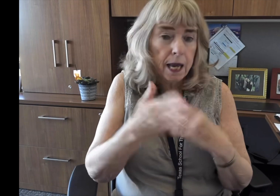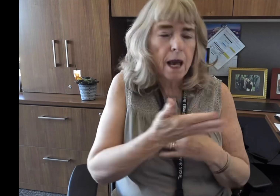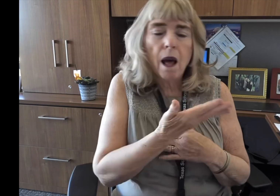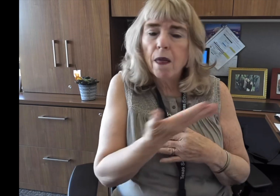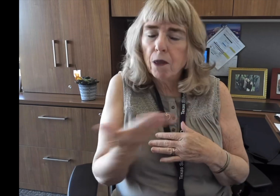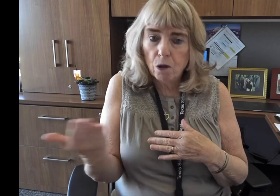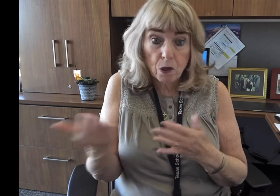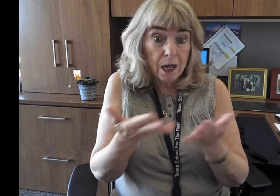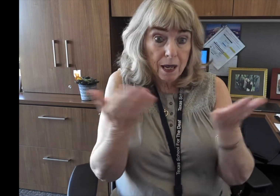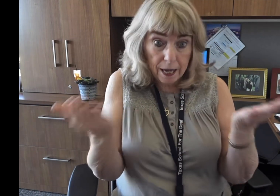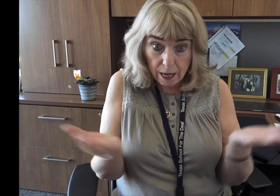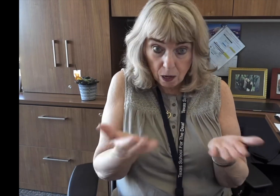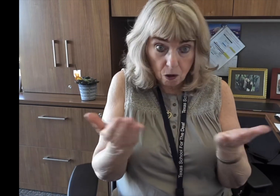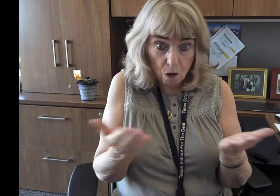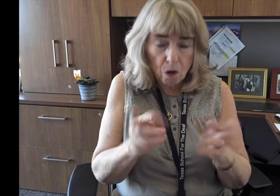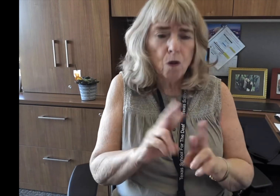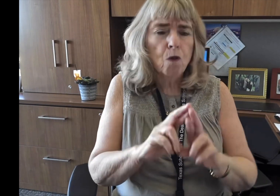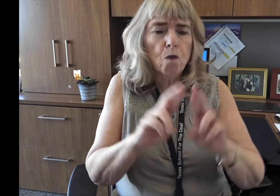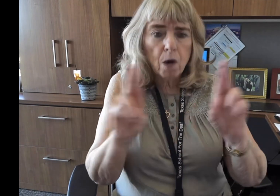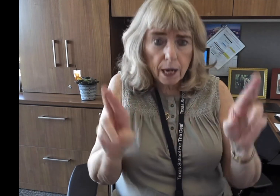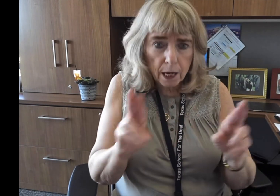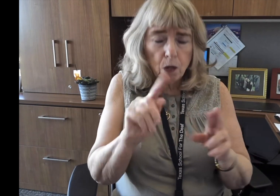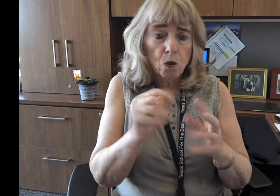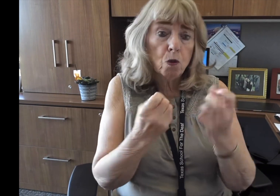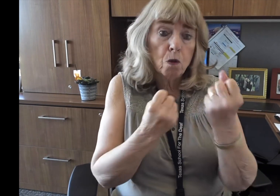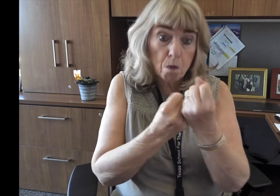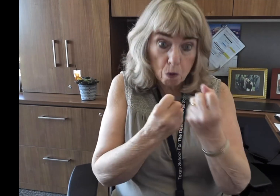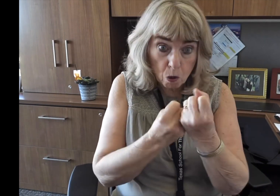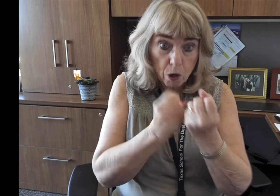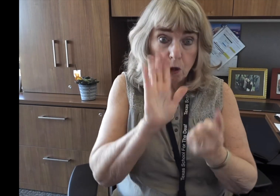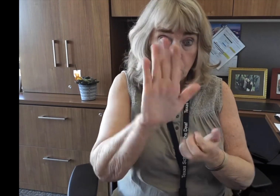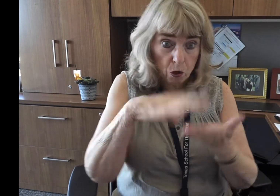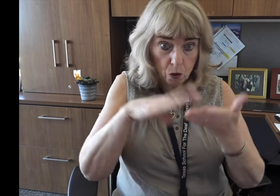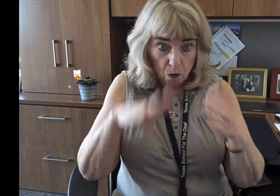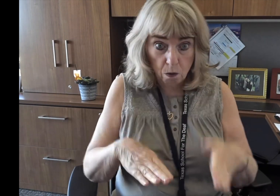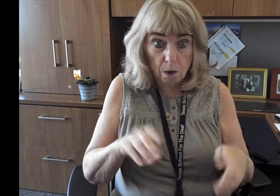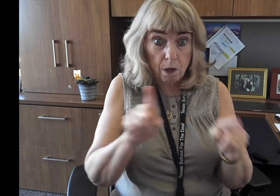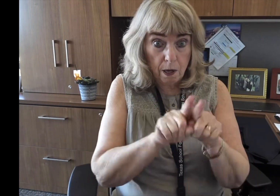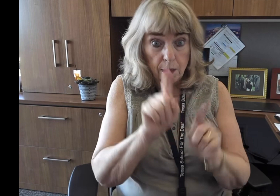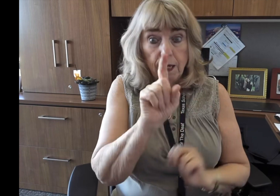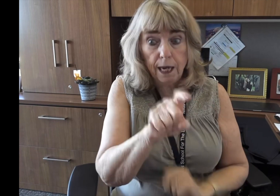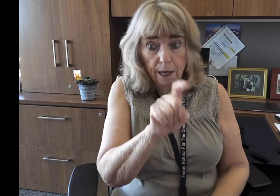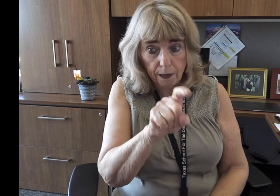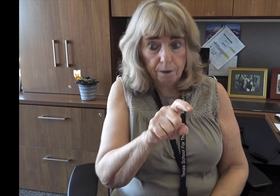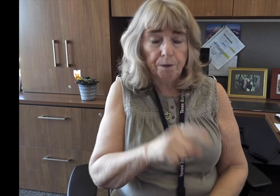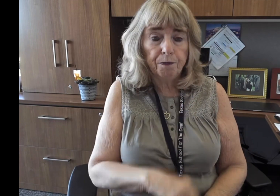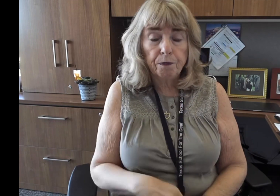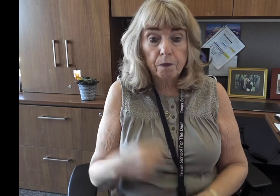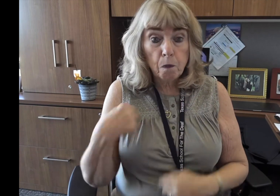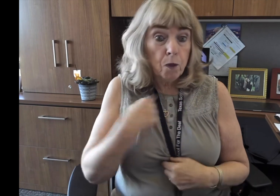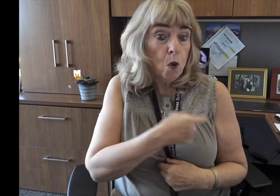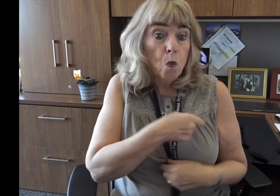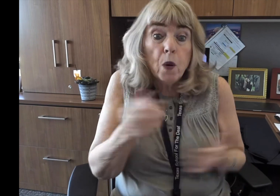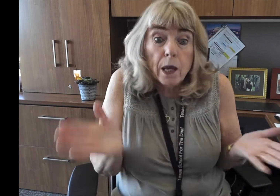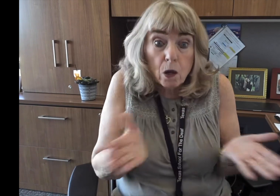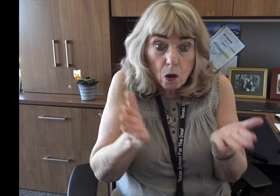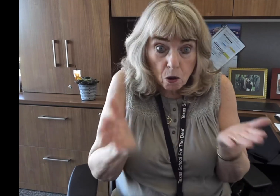classroom teachers, dorm staff, and others that are here to provide support as